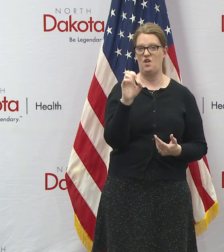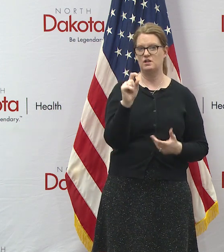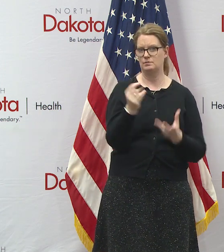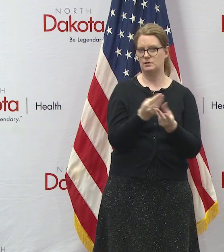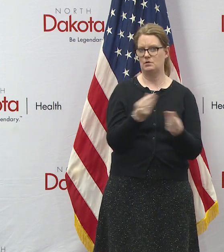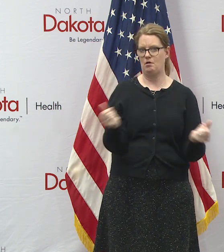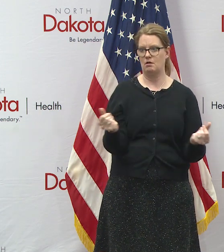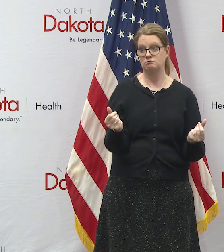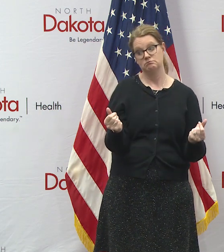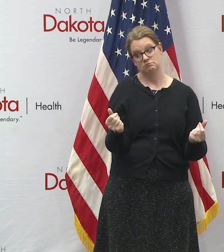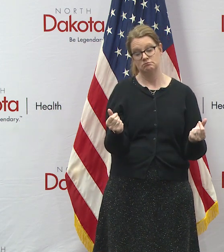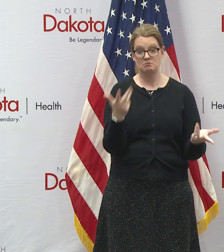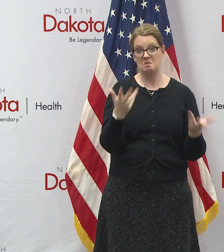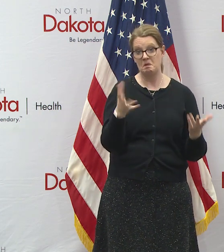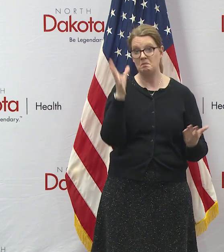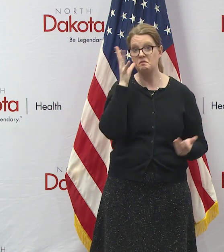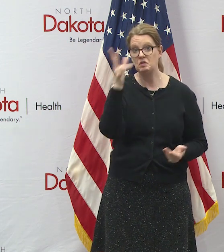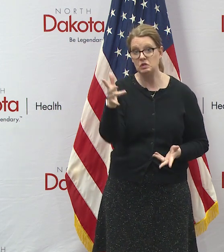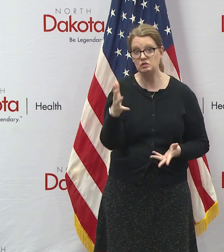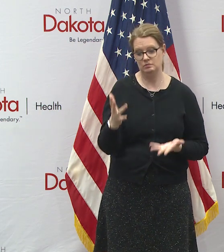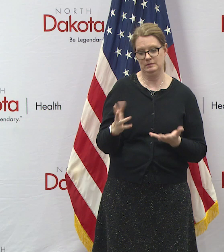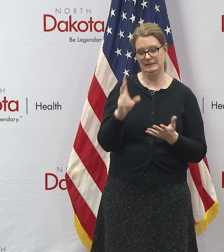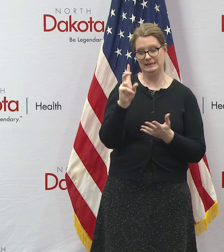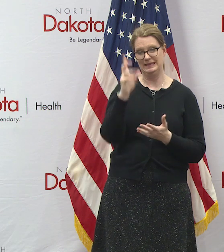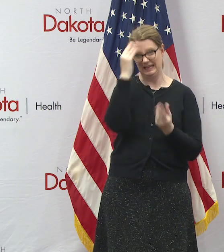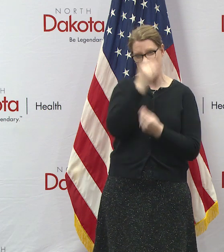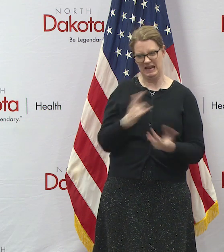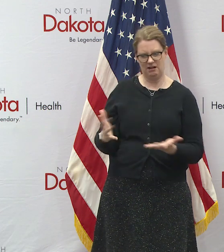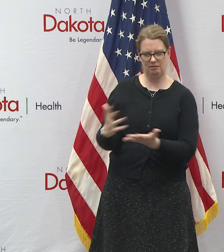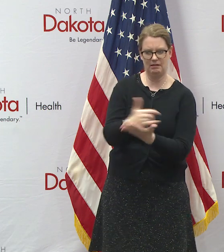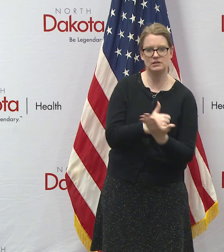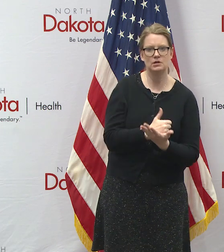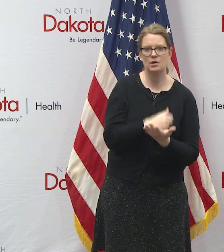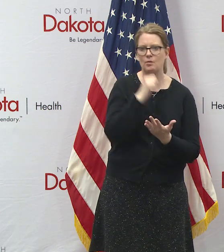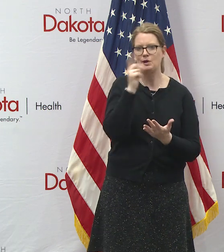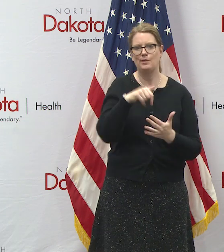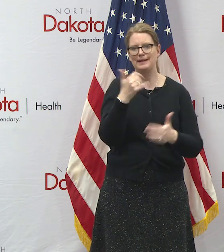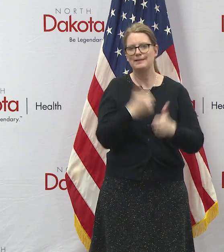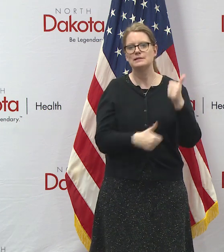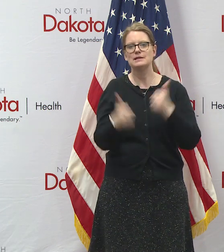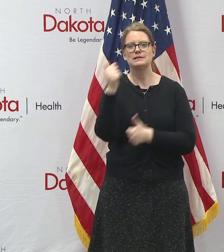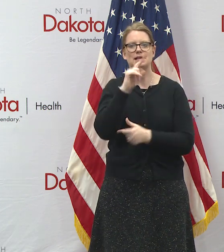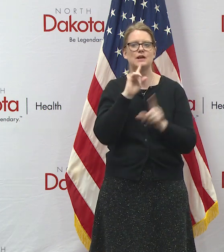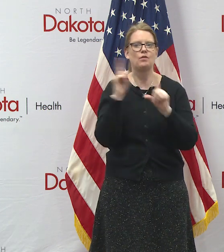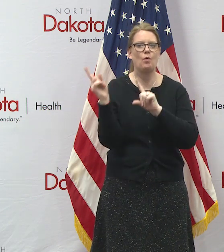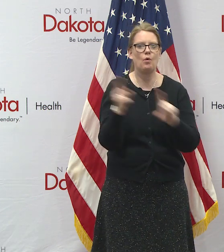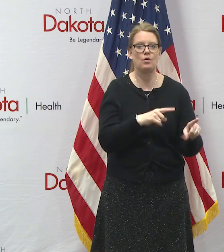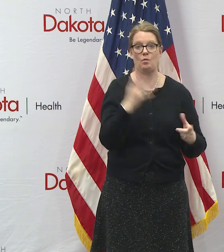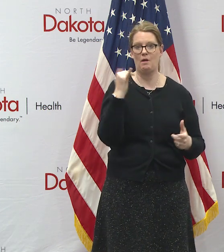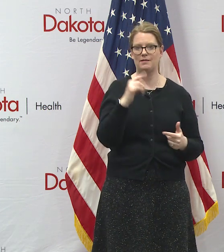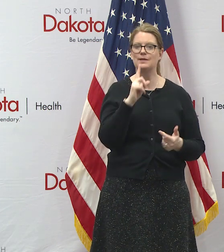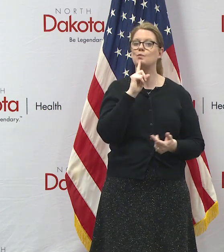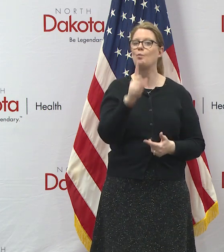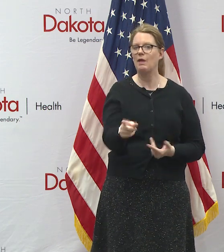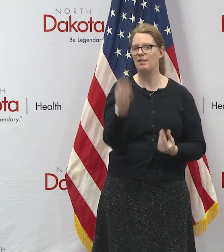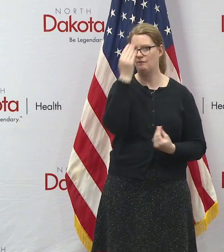envision a future for north dakota where we'll be doing data collection where you might not even need these executive orders because we'll have real we'll have real data